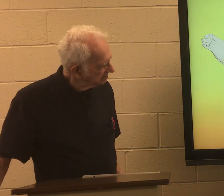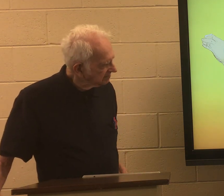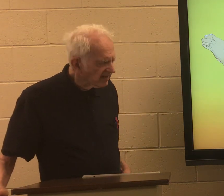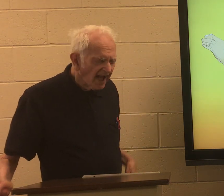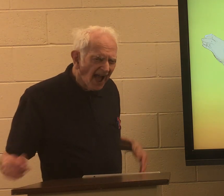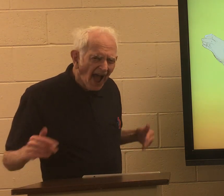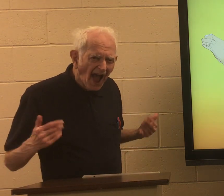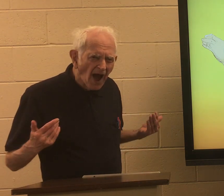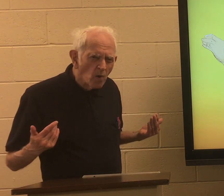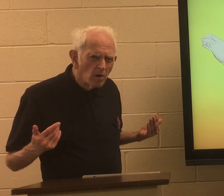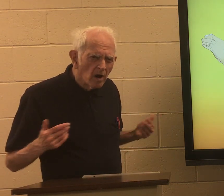how